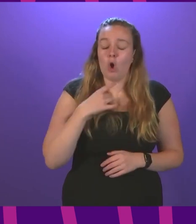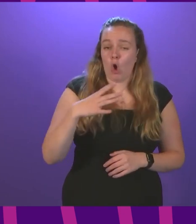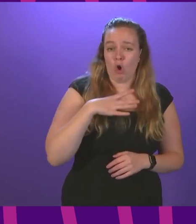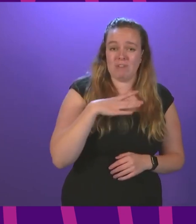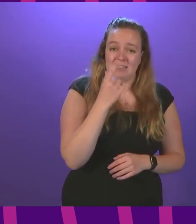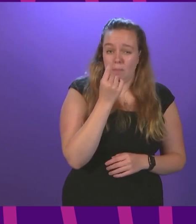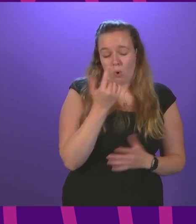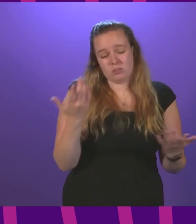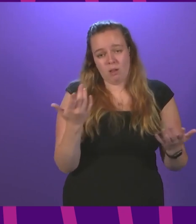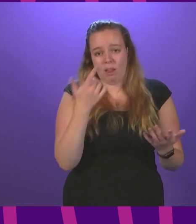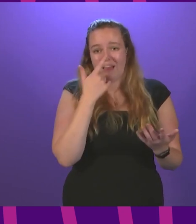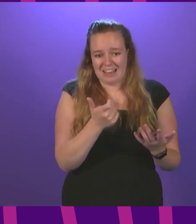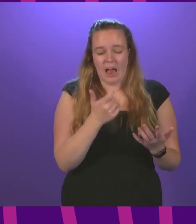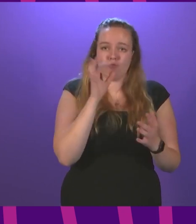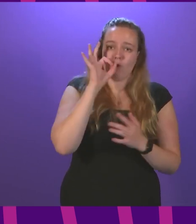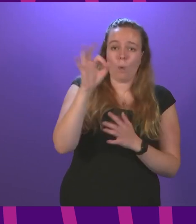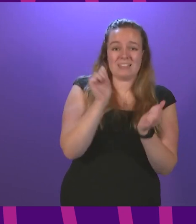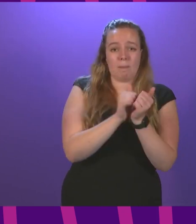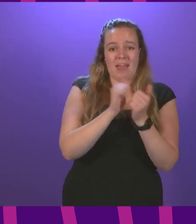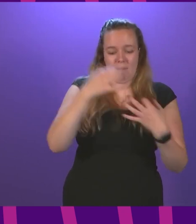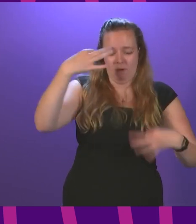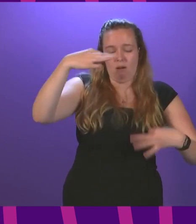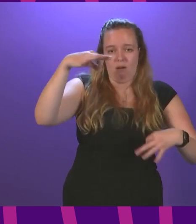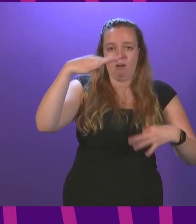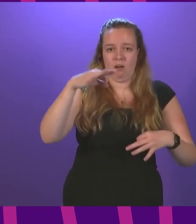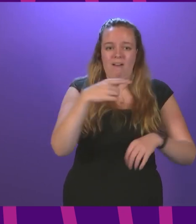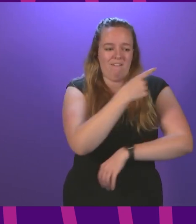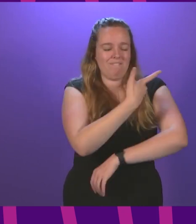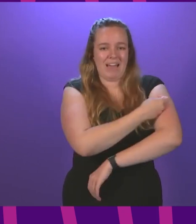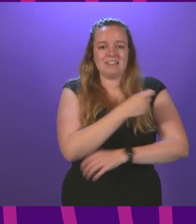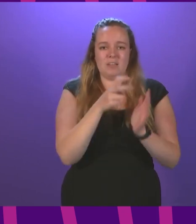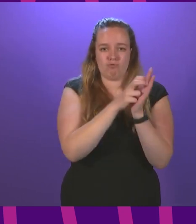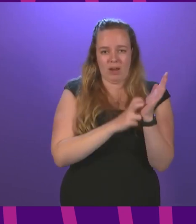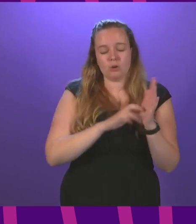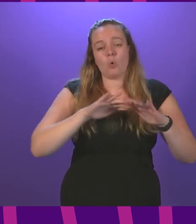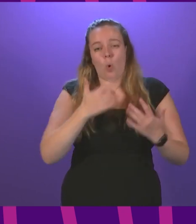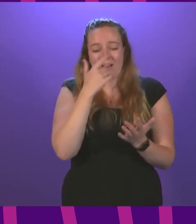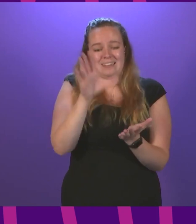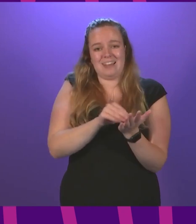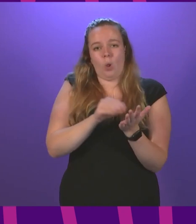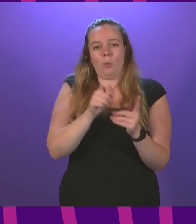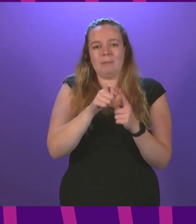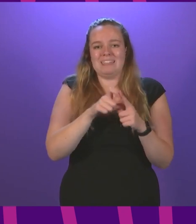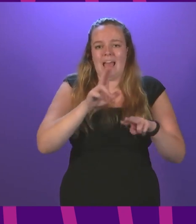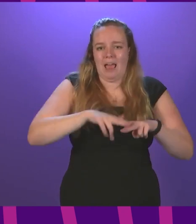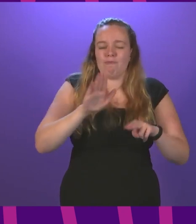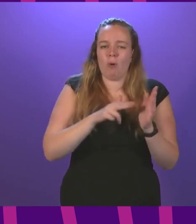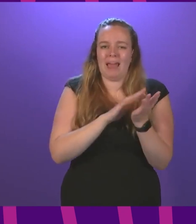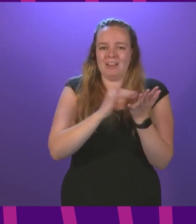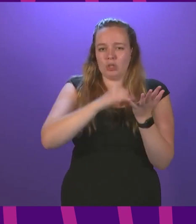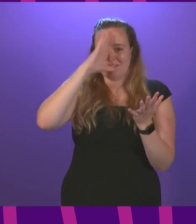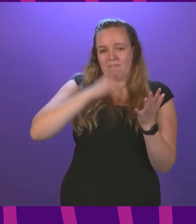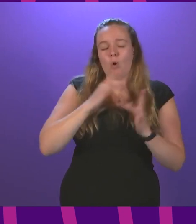for any of us, of course, to request a paper copy of our vaccination record or to download a PDF from the NHS Inform